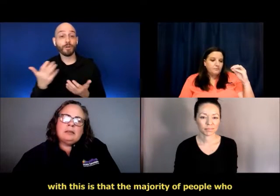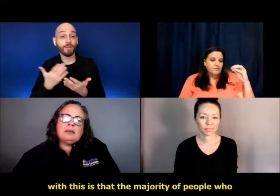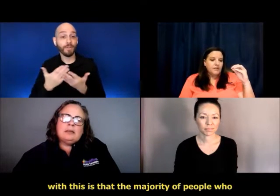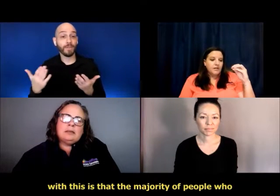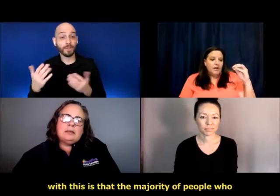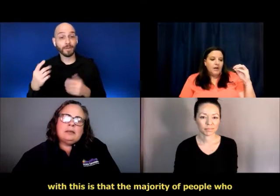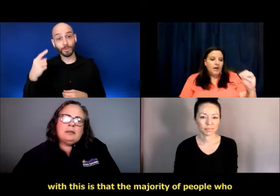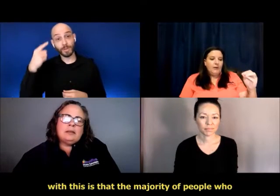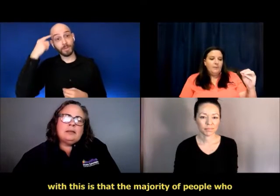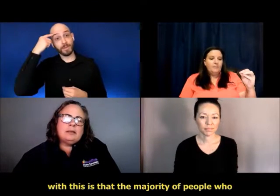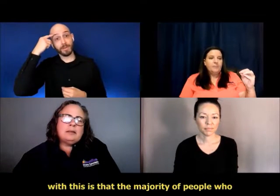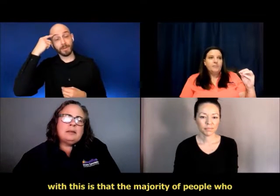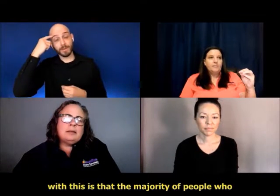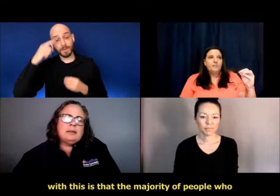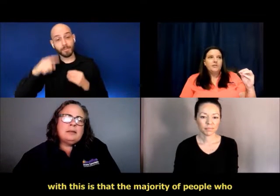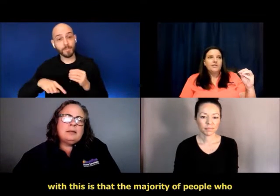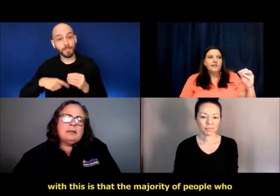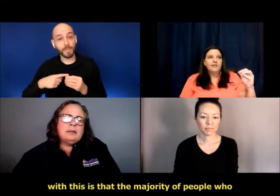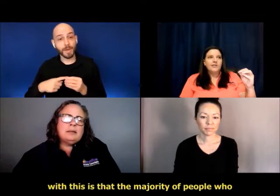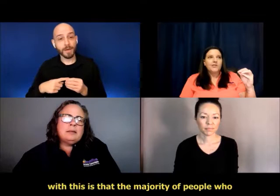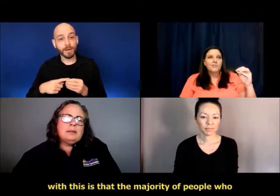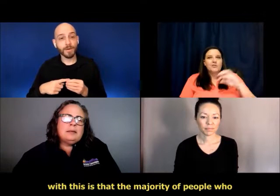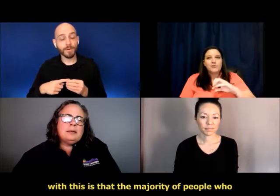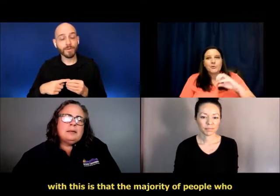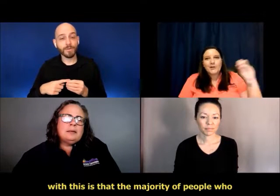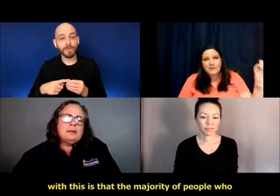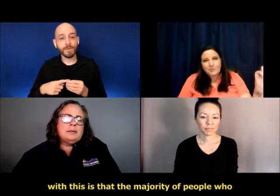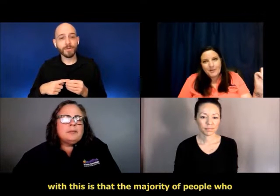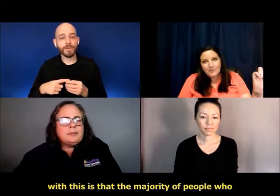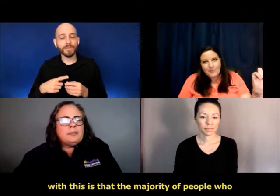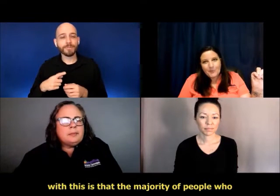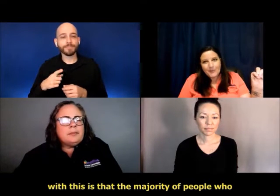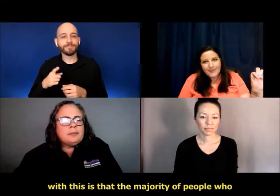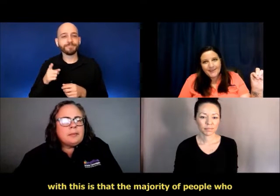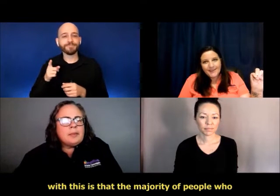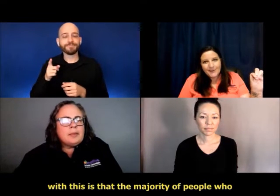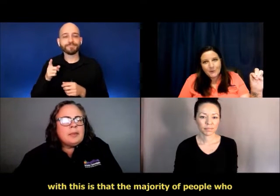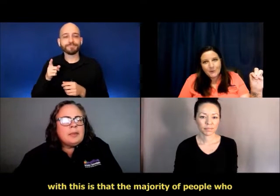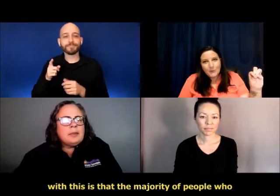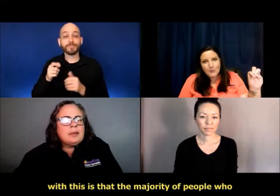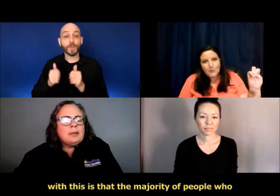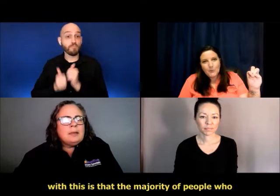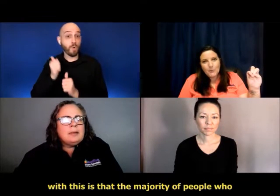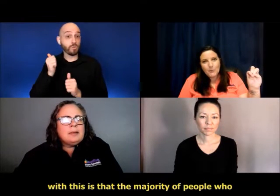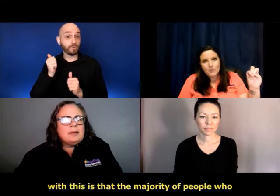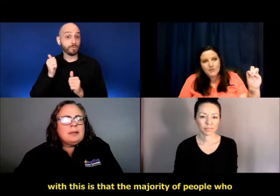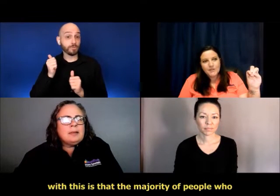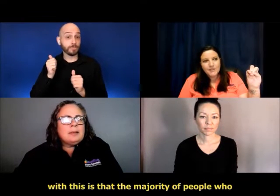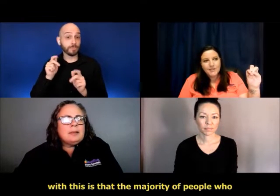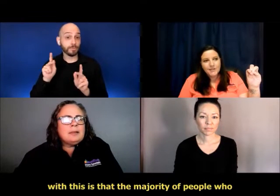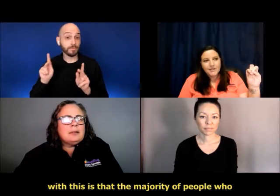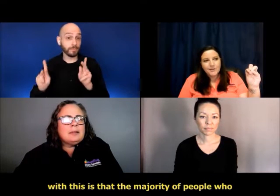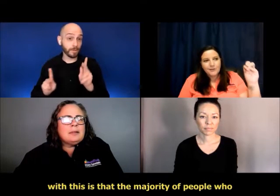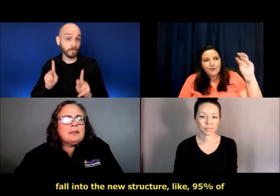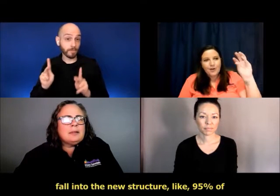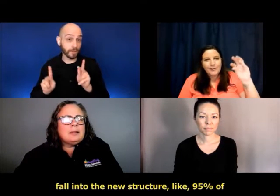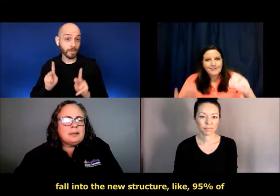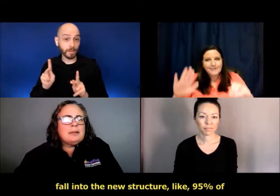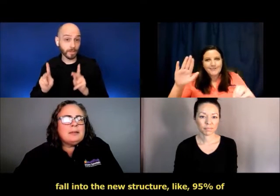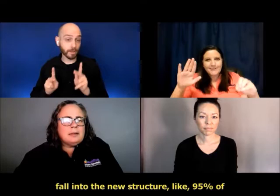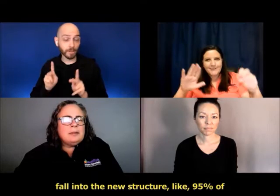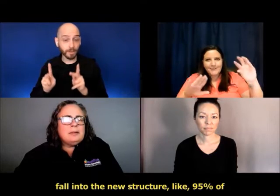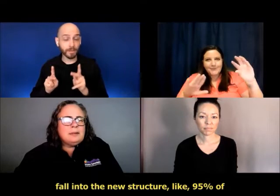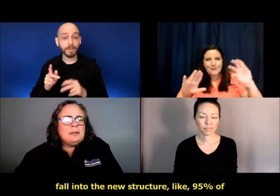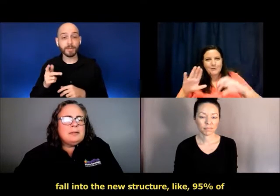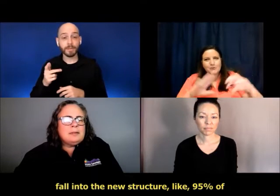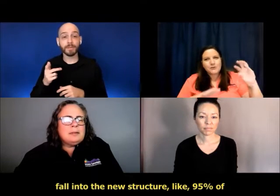um, the majority of people who fall